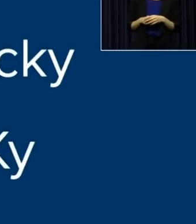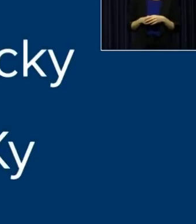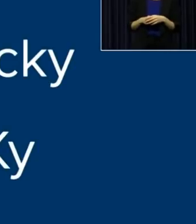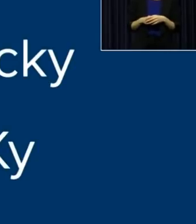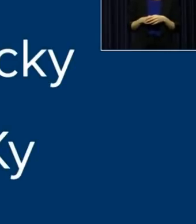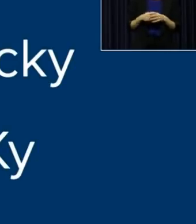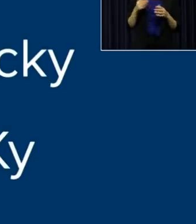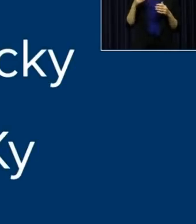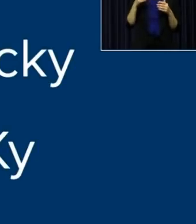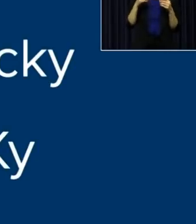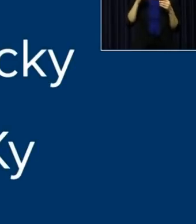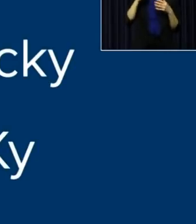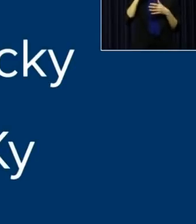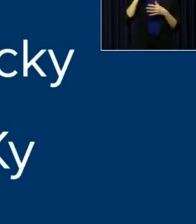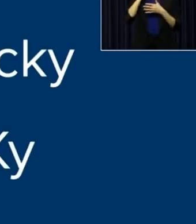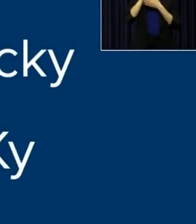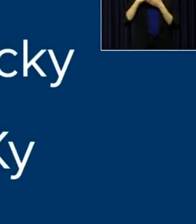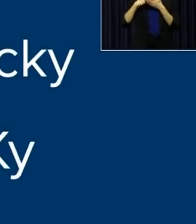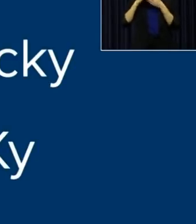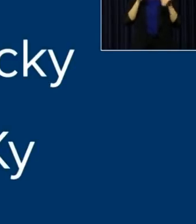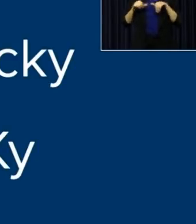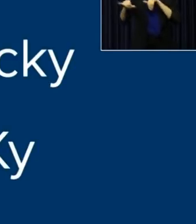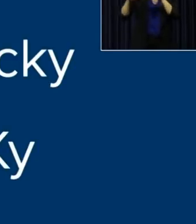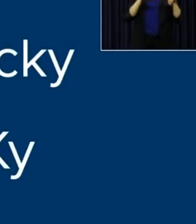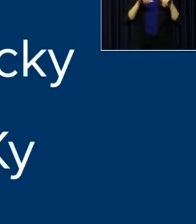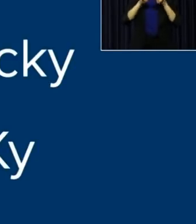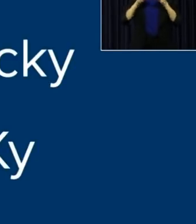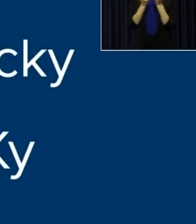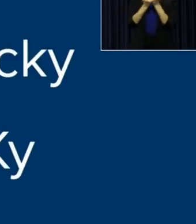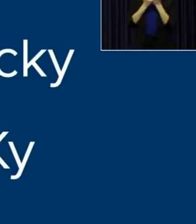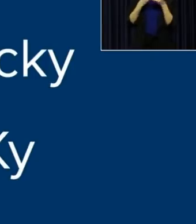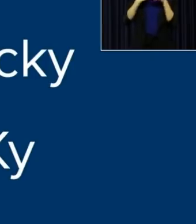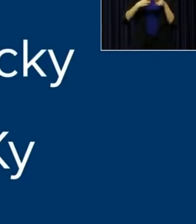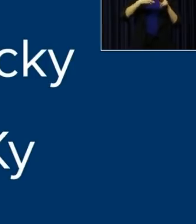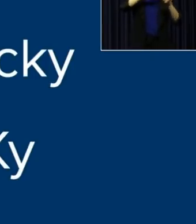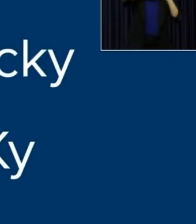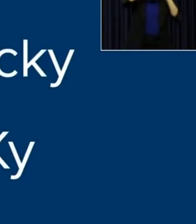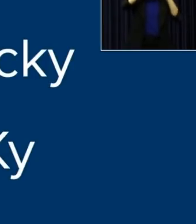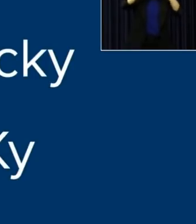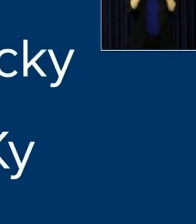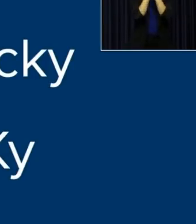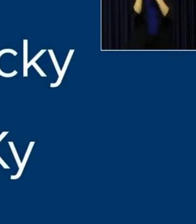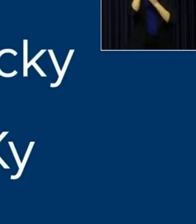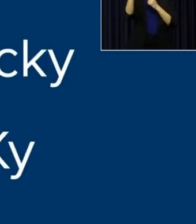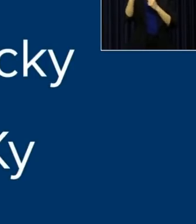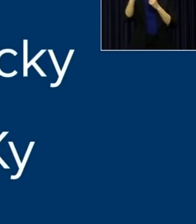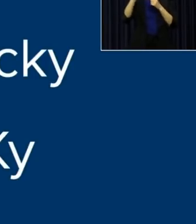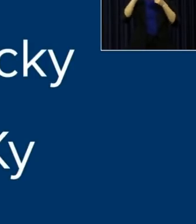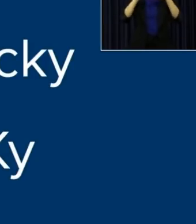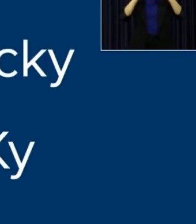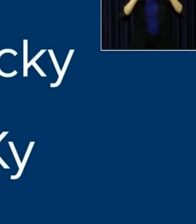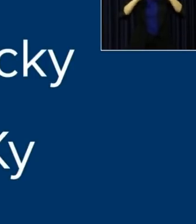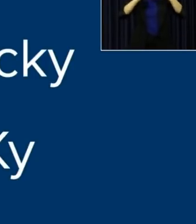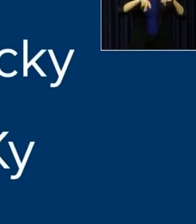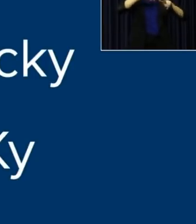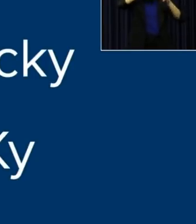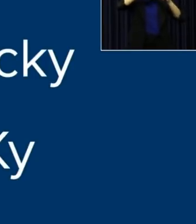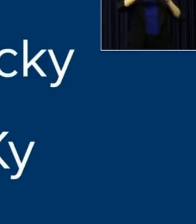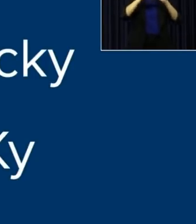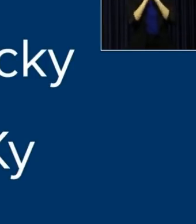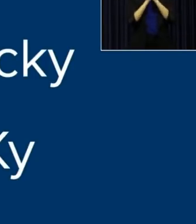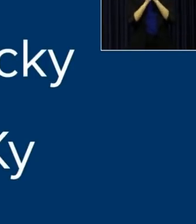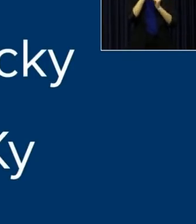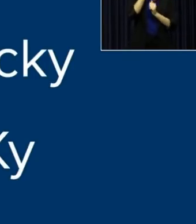We've talked about all being a part of the same team. One hashtag is Team Kentucky. And the second hashtag is Together